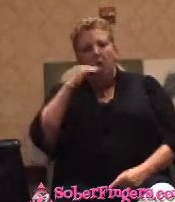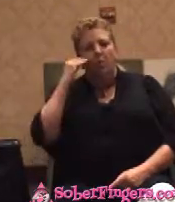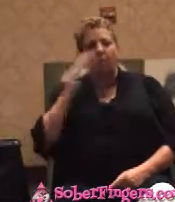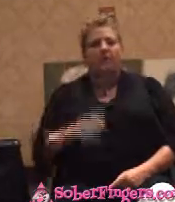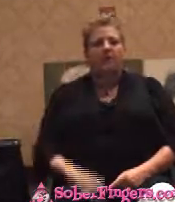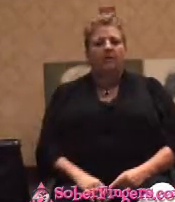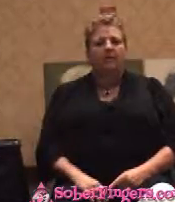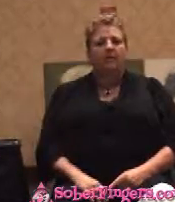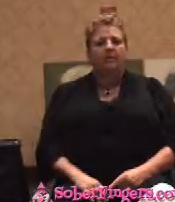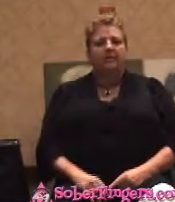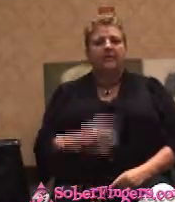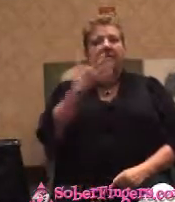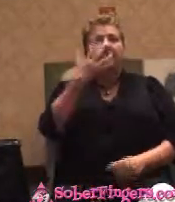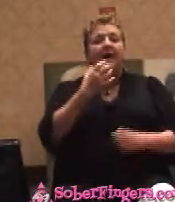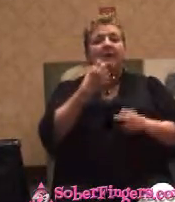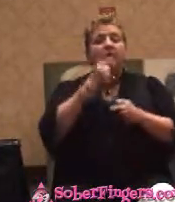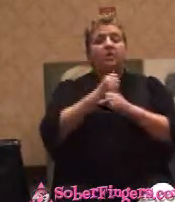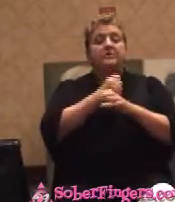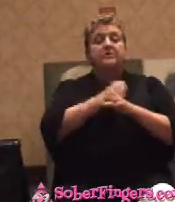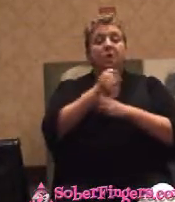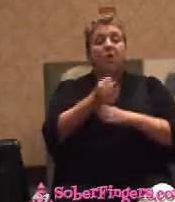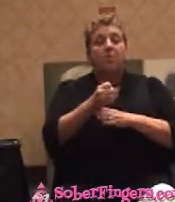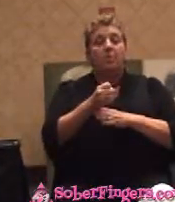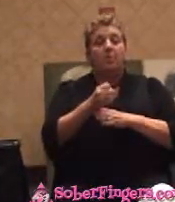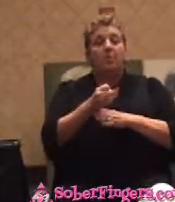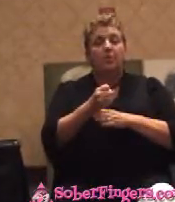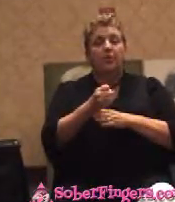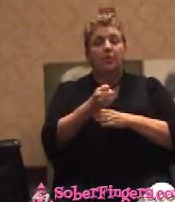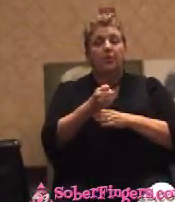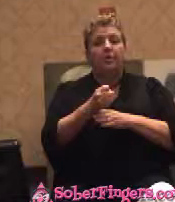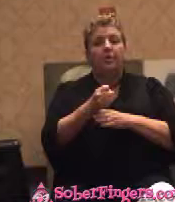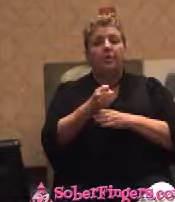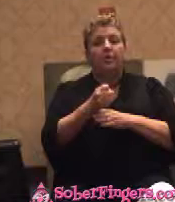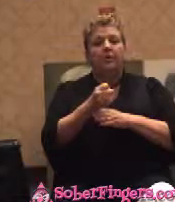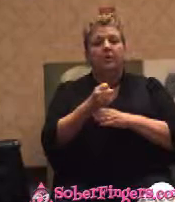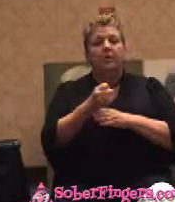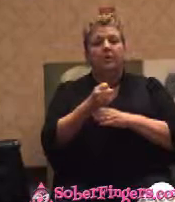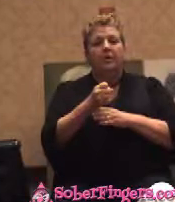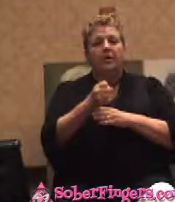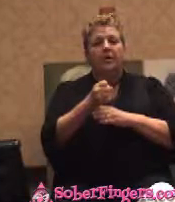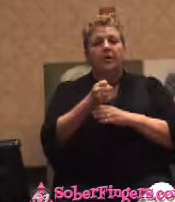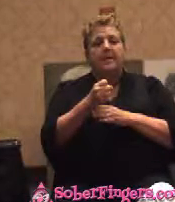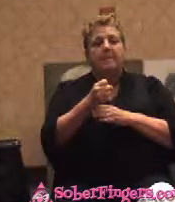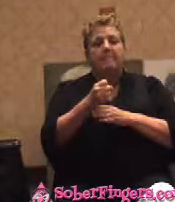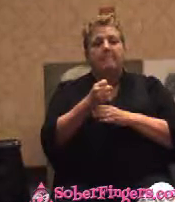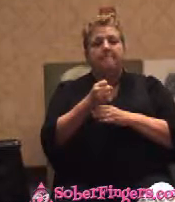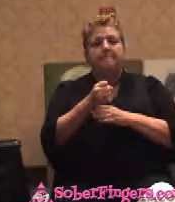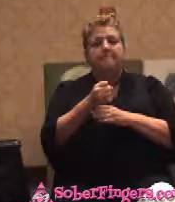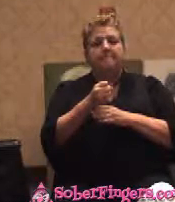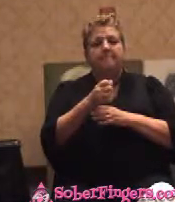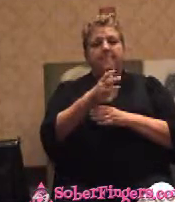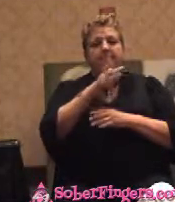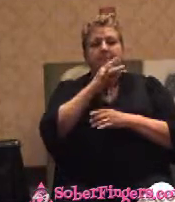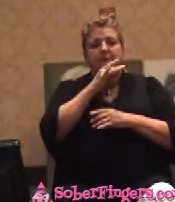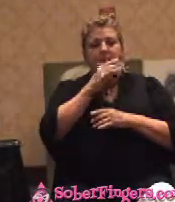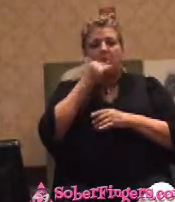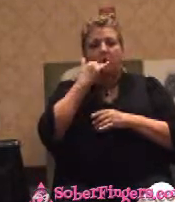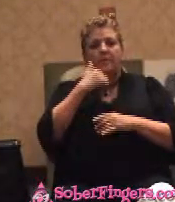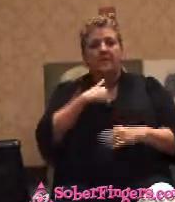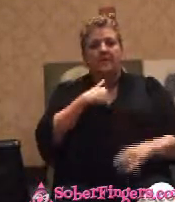was five years sober, she called me. Many years had passed between these two times. And she, she said, Jerry, they thought they had me